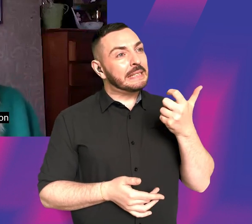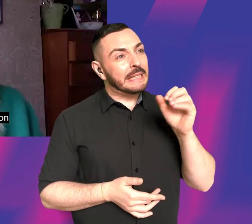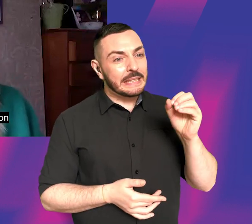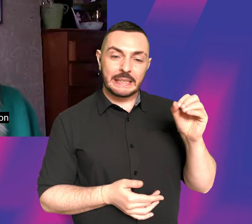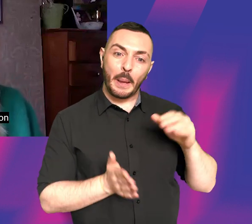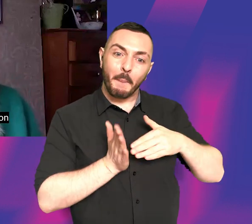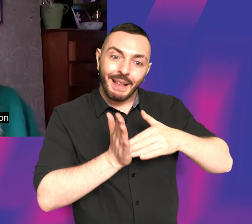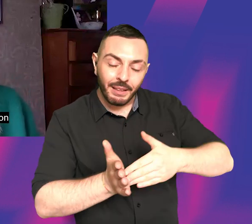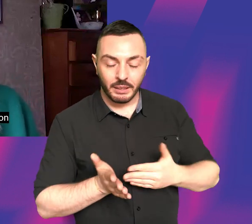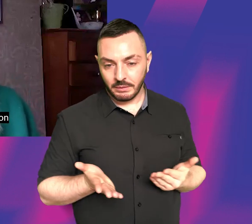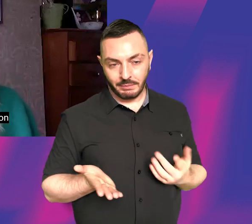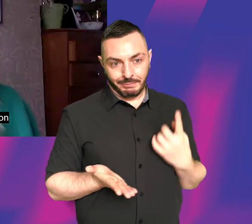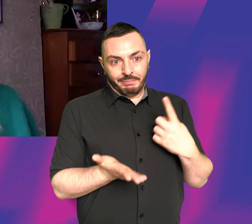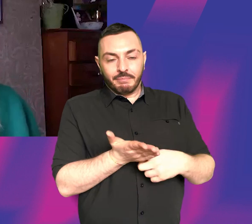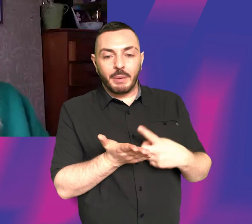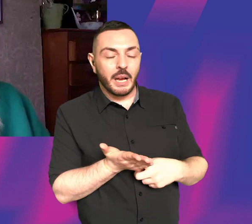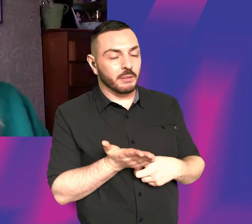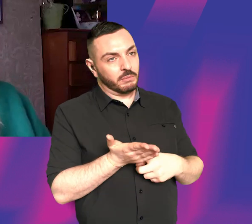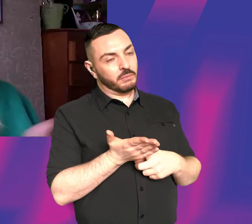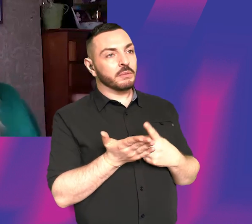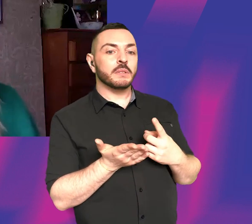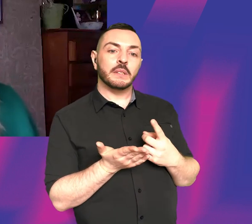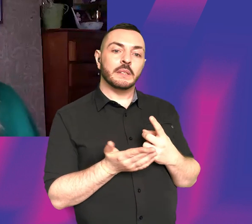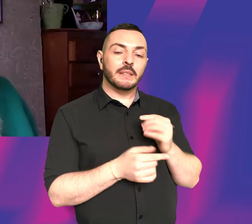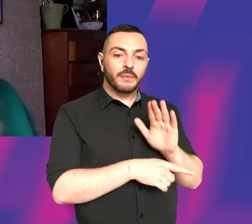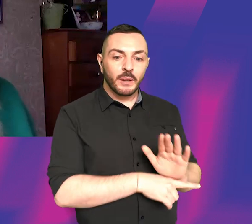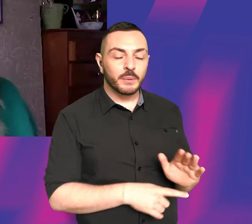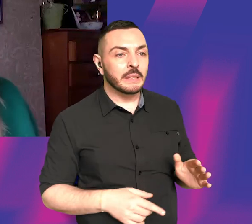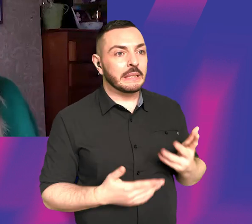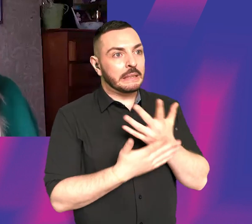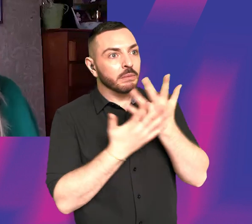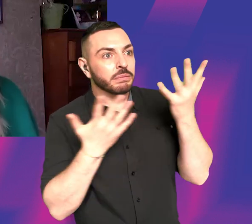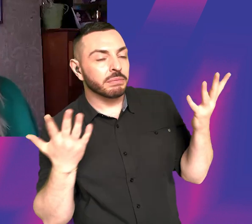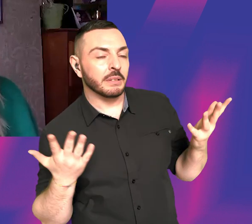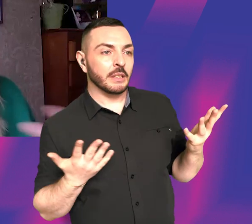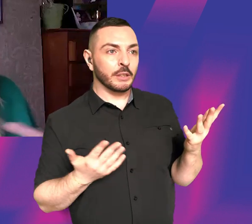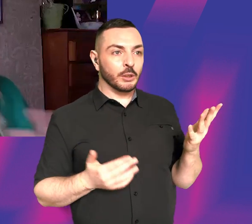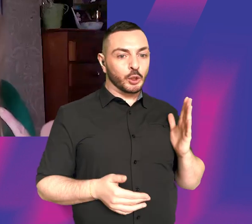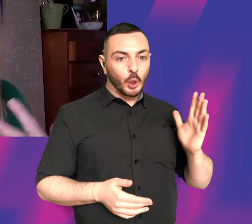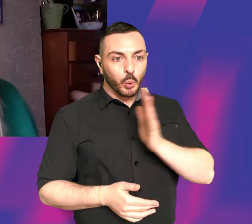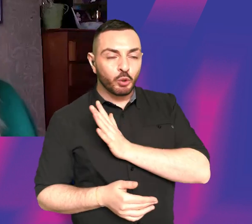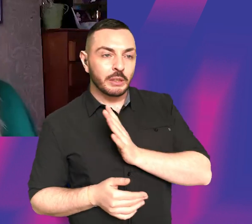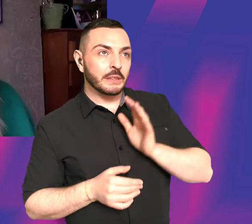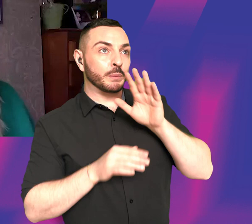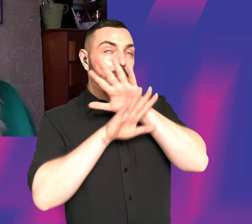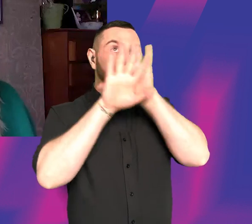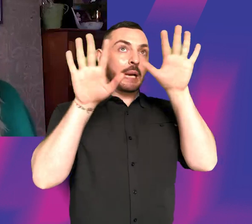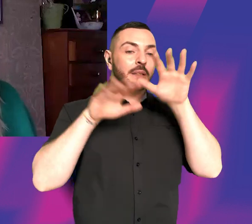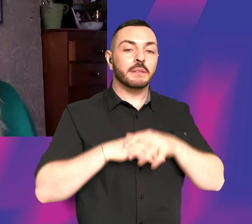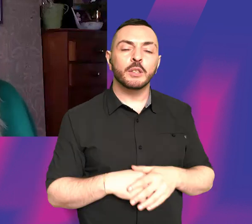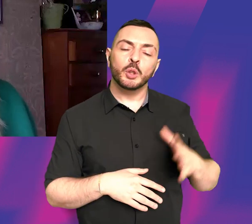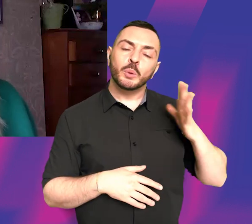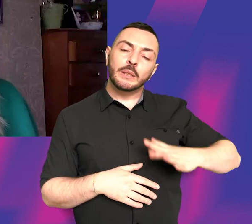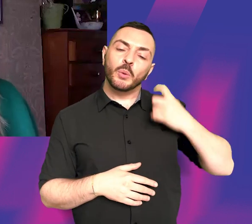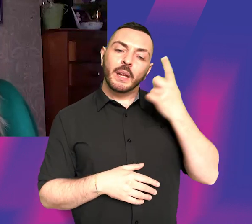know, pound movie that's set in space that requires 1000s of intergalactic soldiers, you know, you have to think about how much